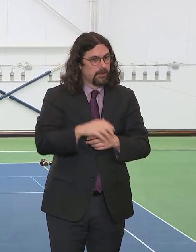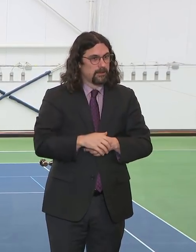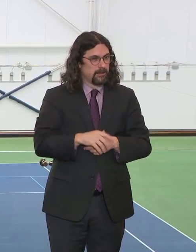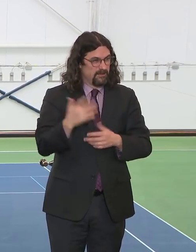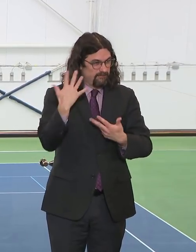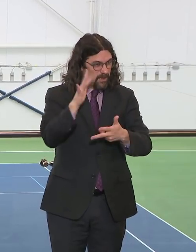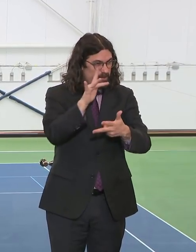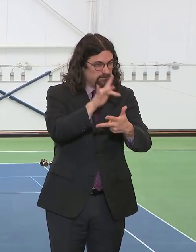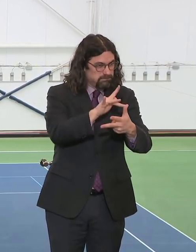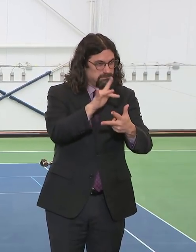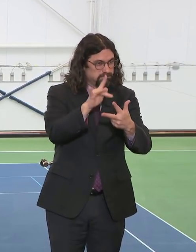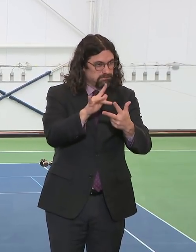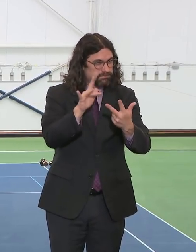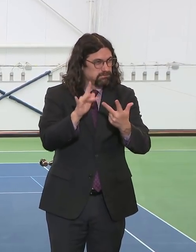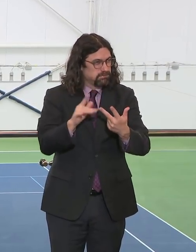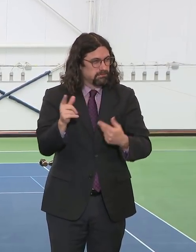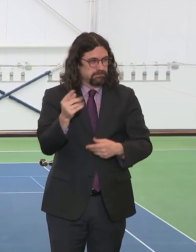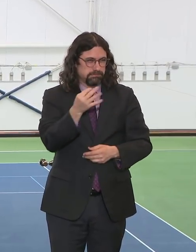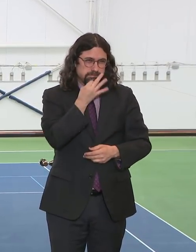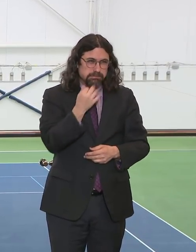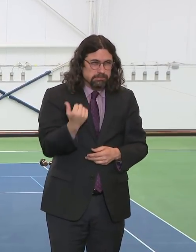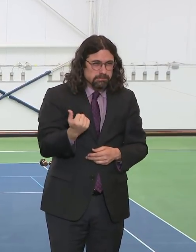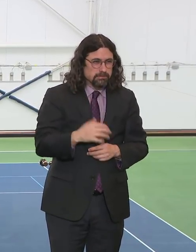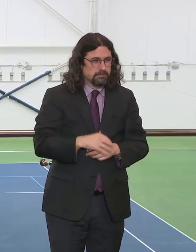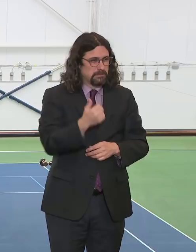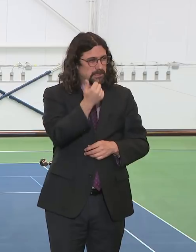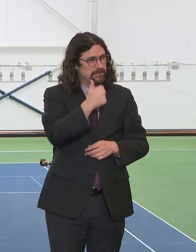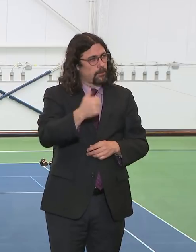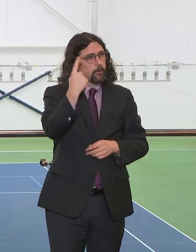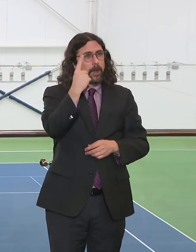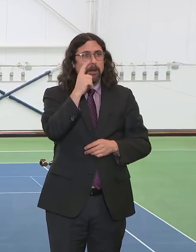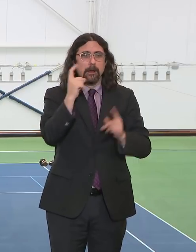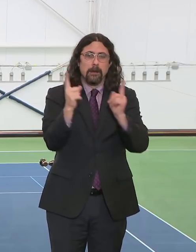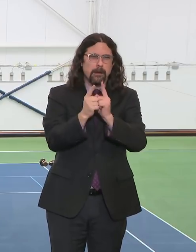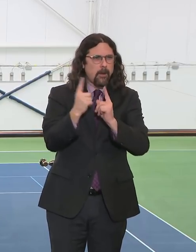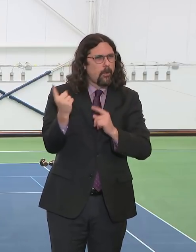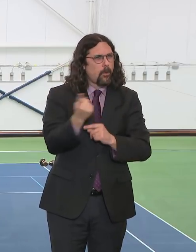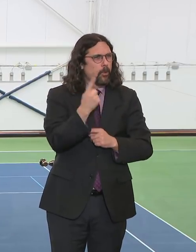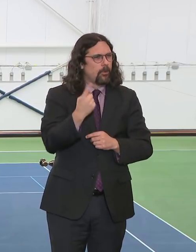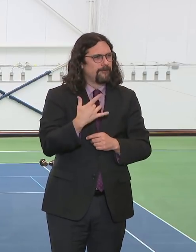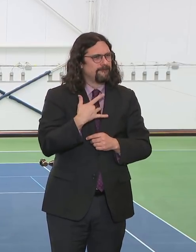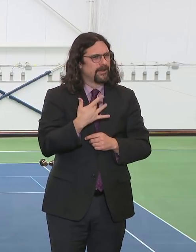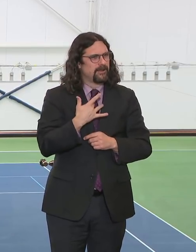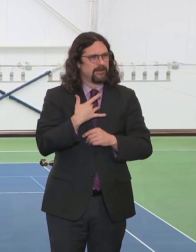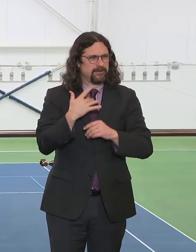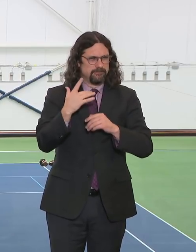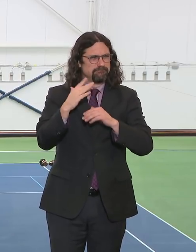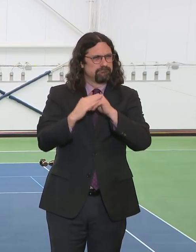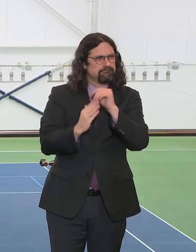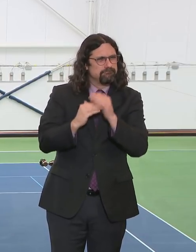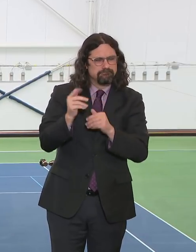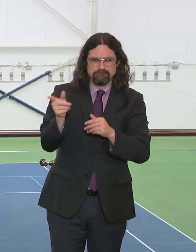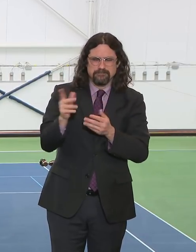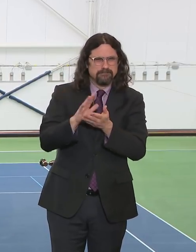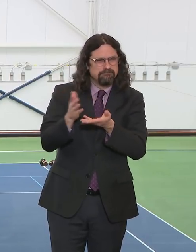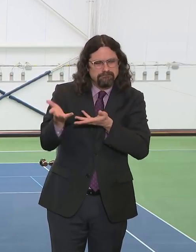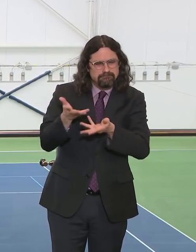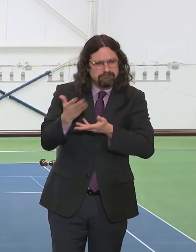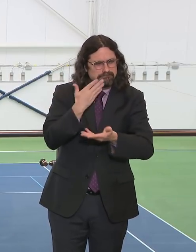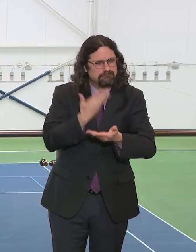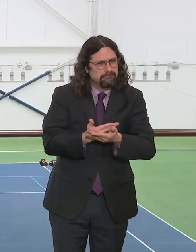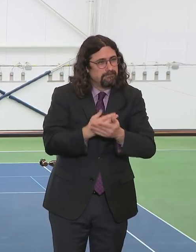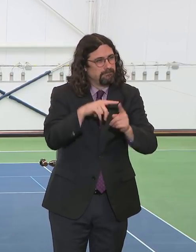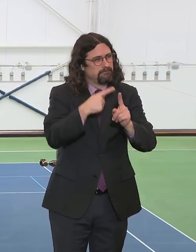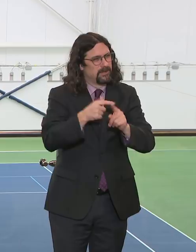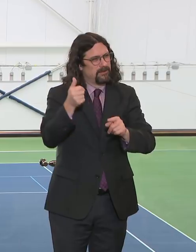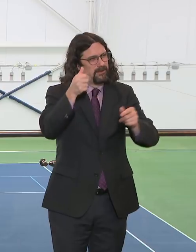feel comfortable with Deanne, because she was in the military. Firefighters, of course, she's one of them. FEMA folks from Washington, she knows all of